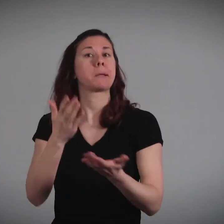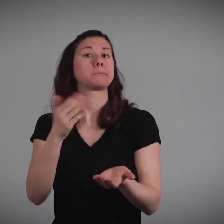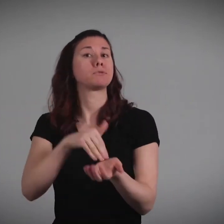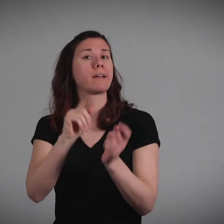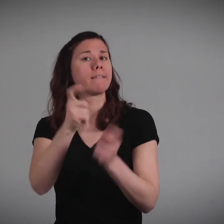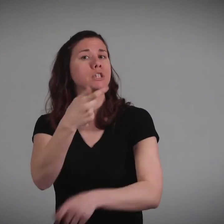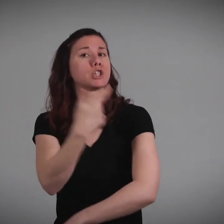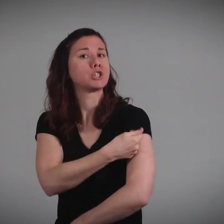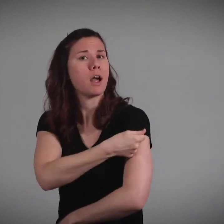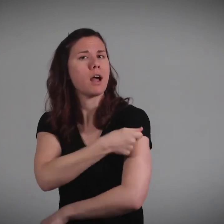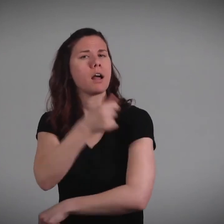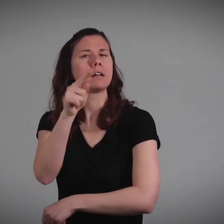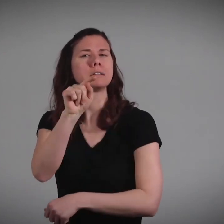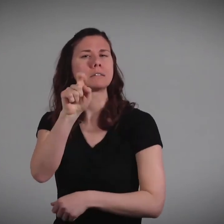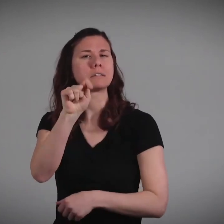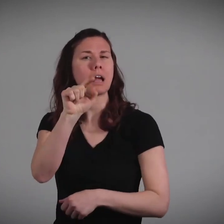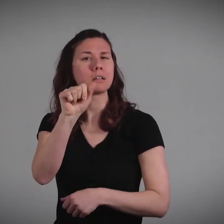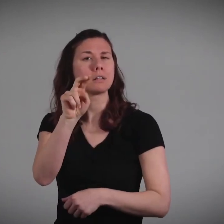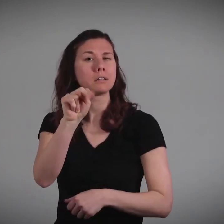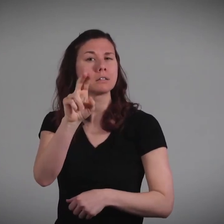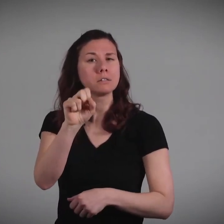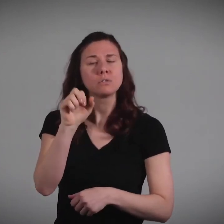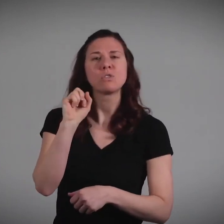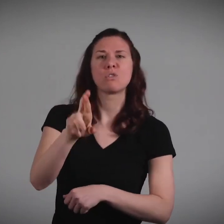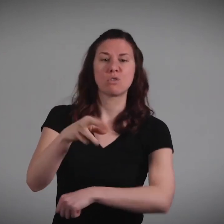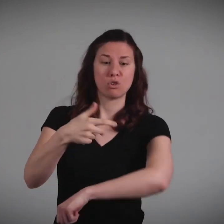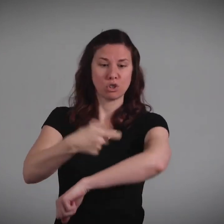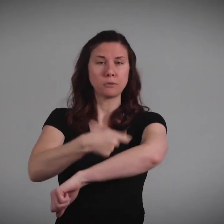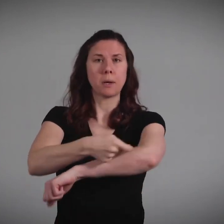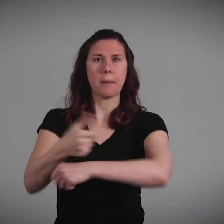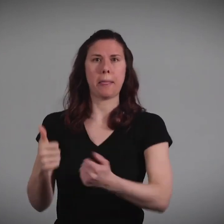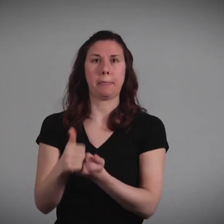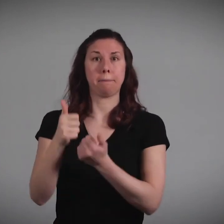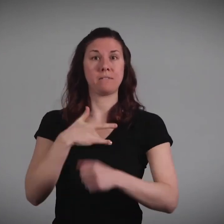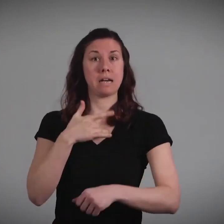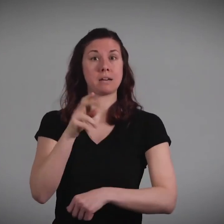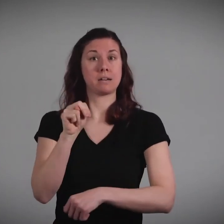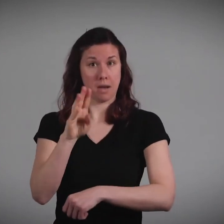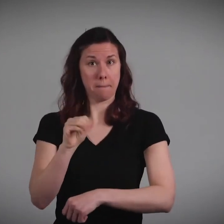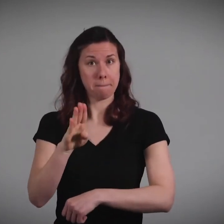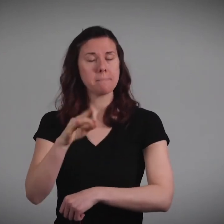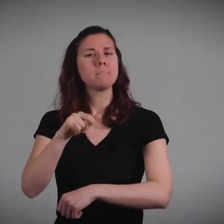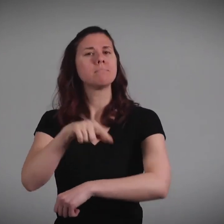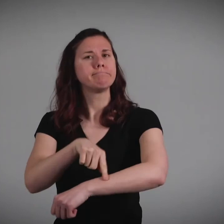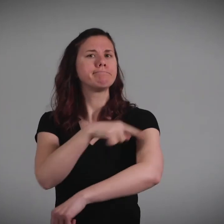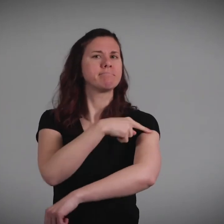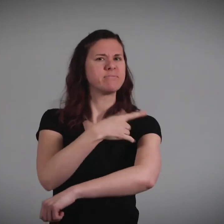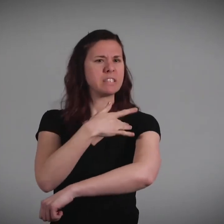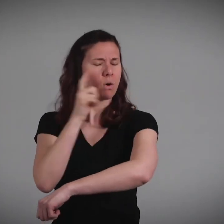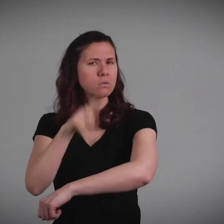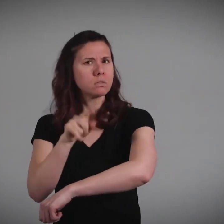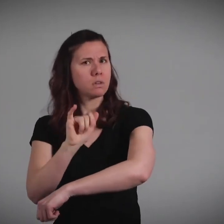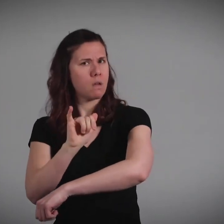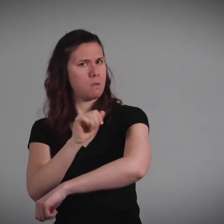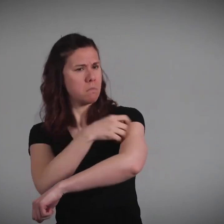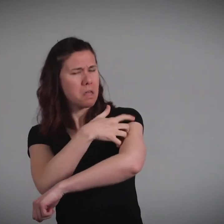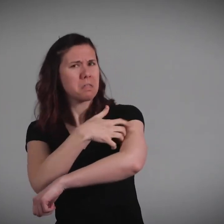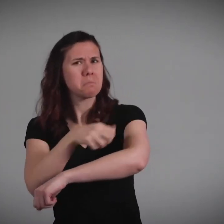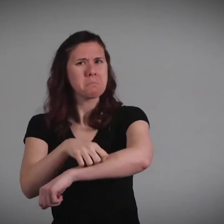gave you a tetanus shot or a shot to make you numb and later you notice swelling, pain, or redness, you